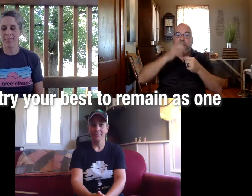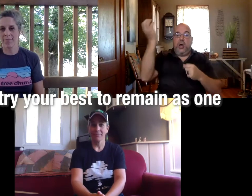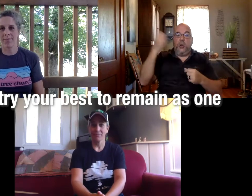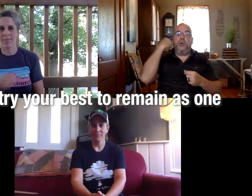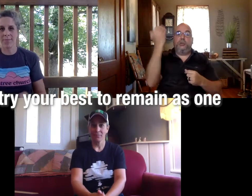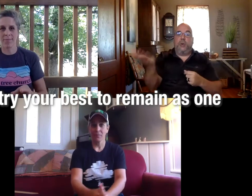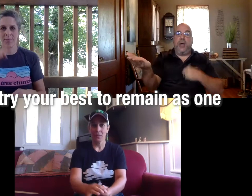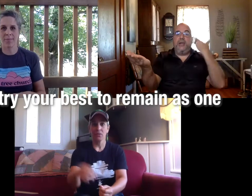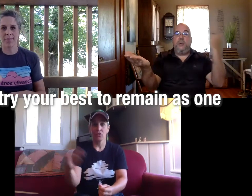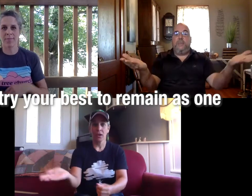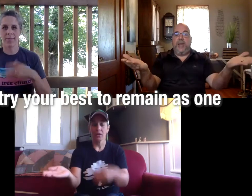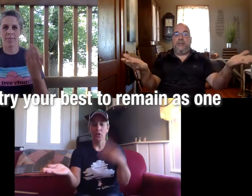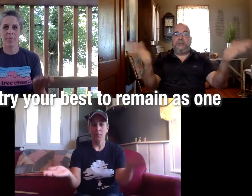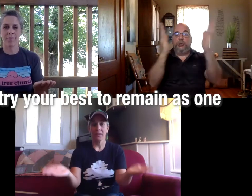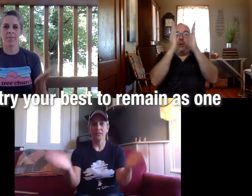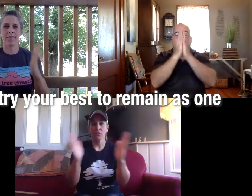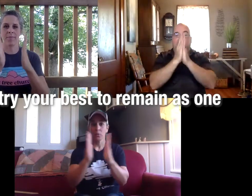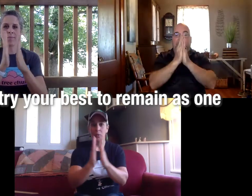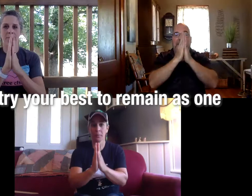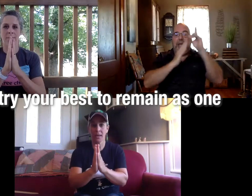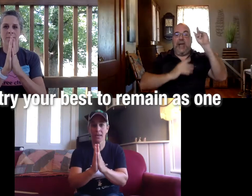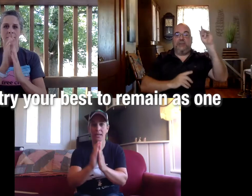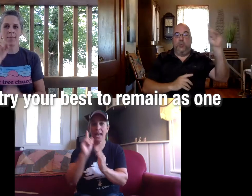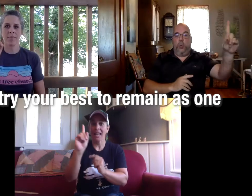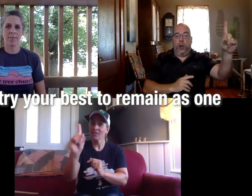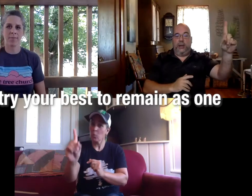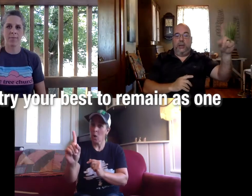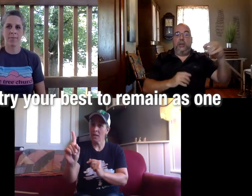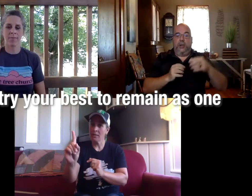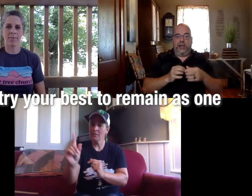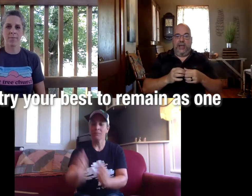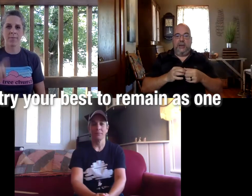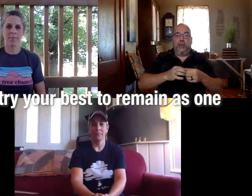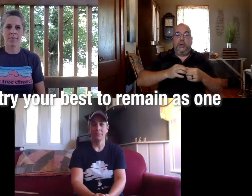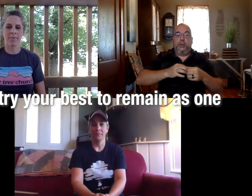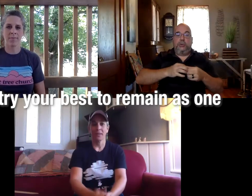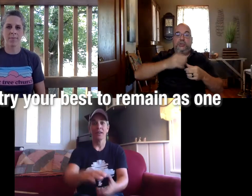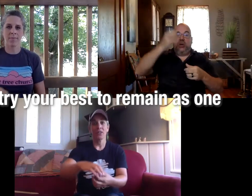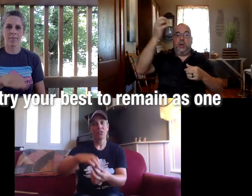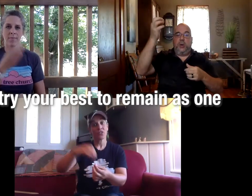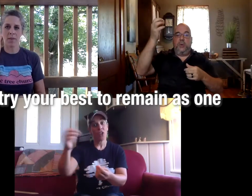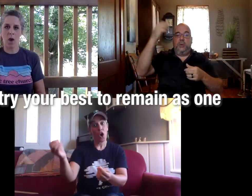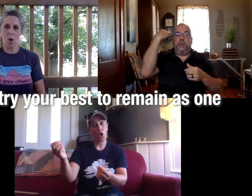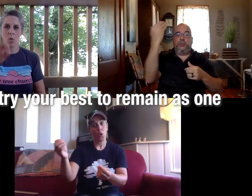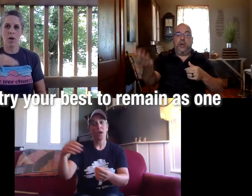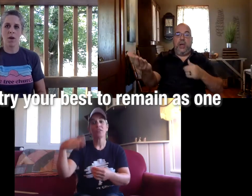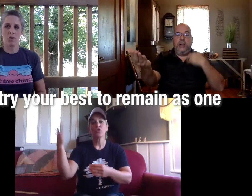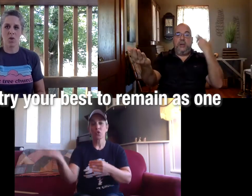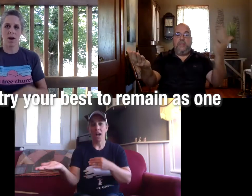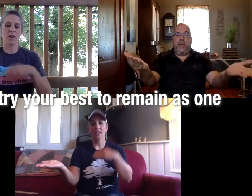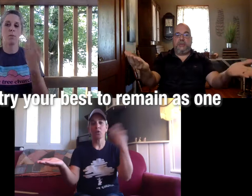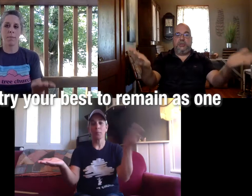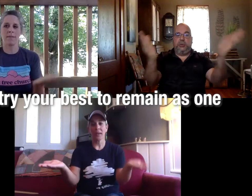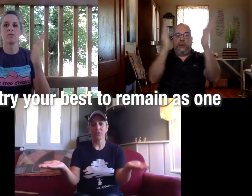try your best to remain as one again so try